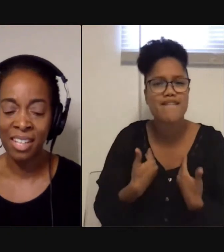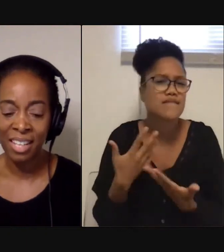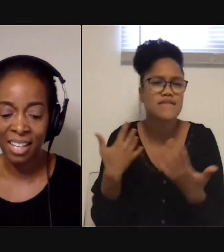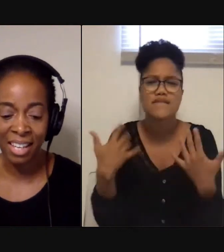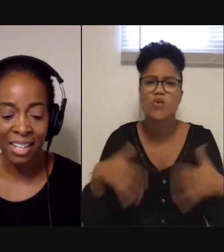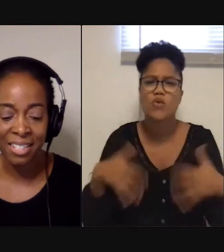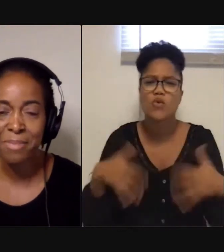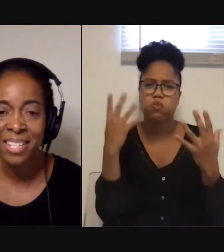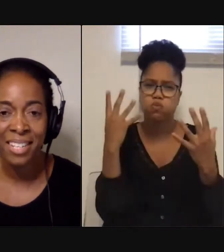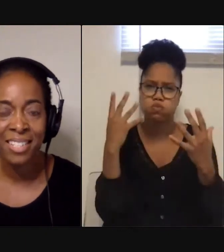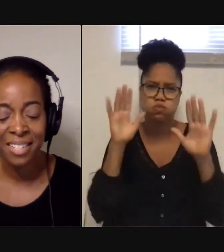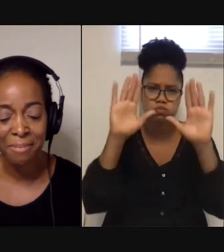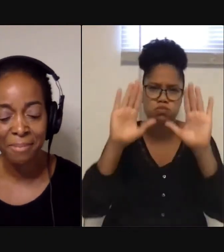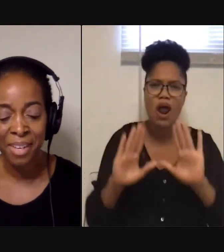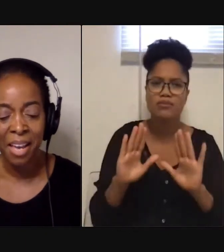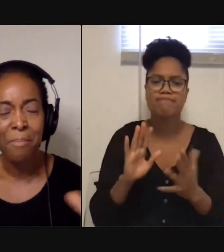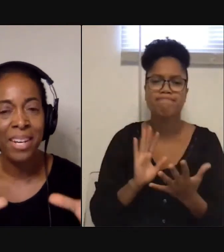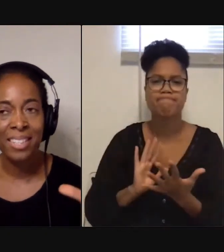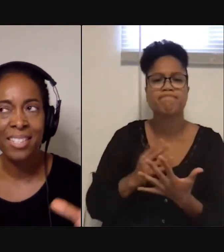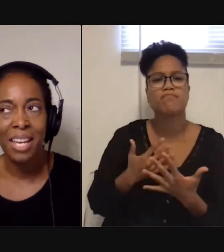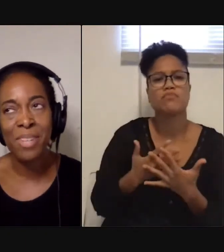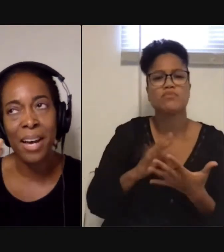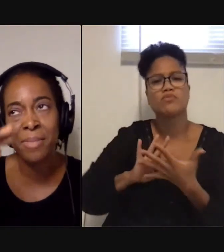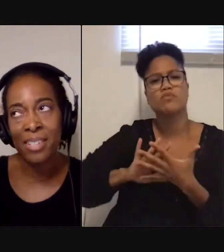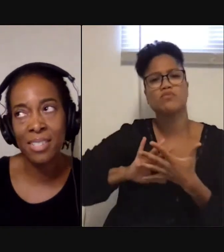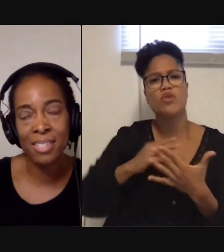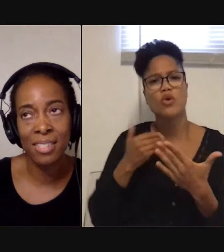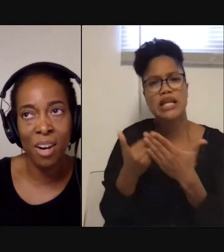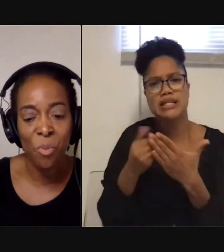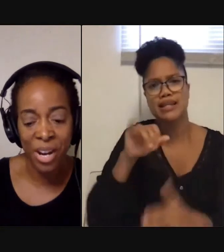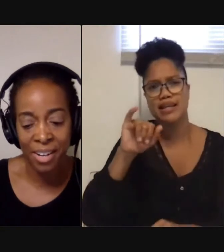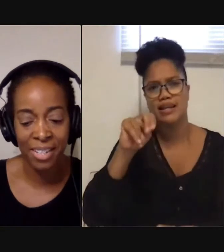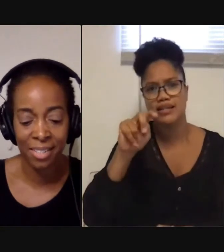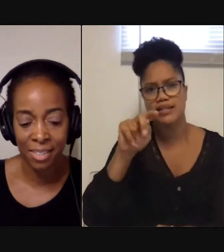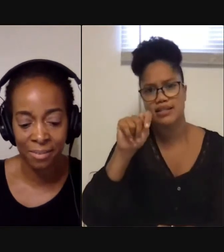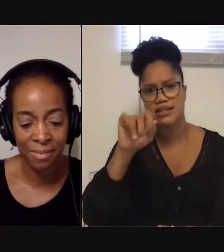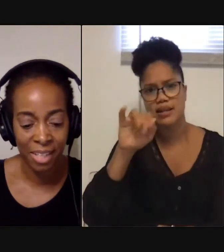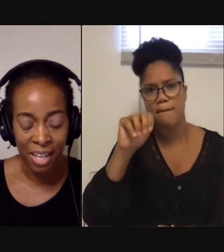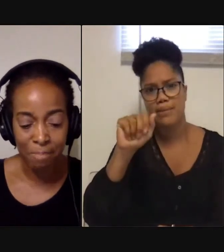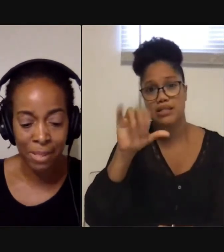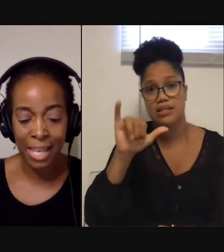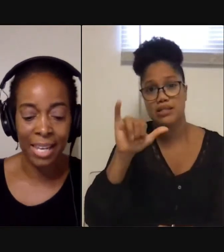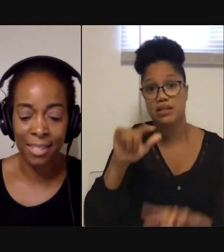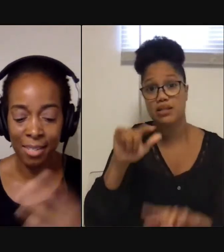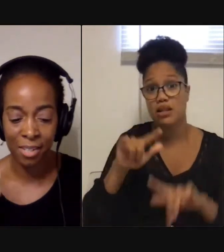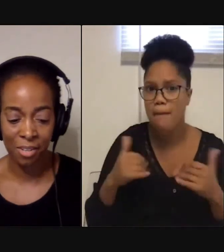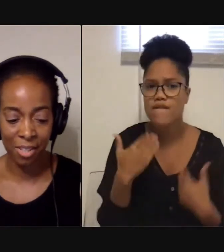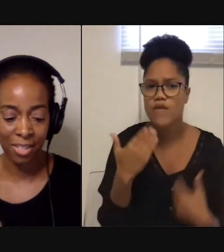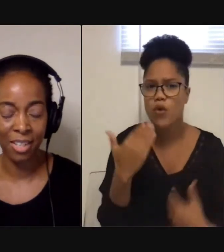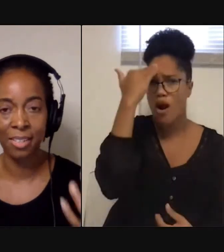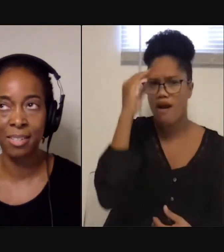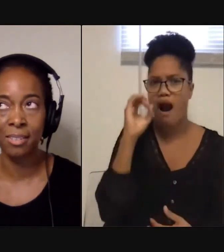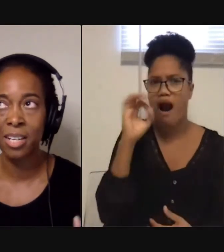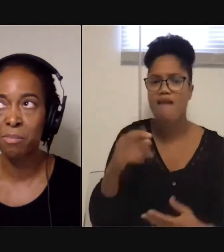intimacy to them. But at the same time, there's this awareness of place, you